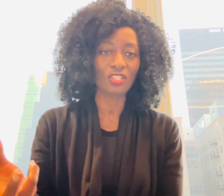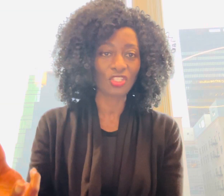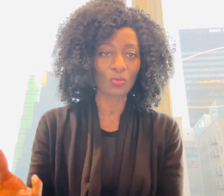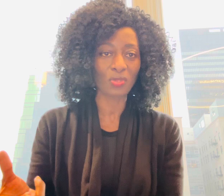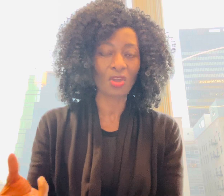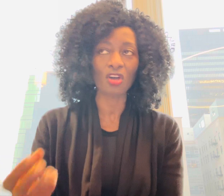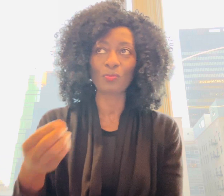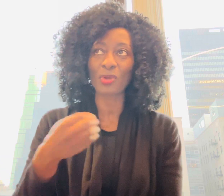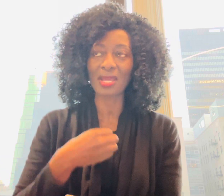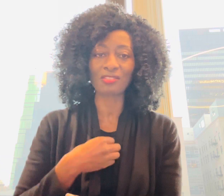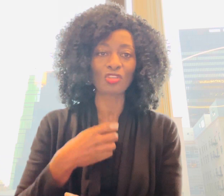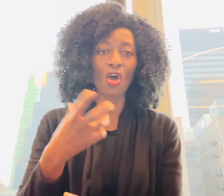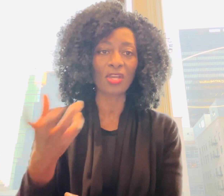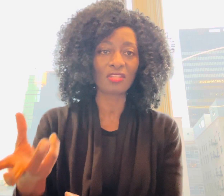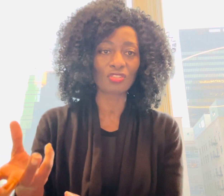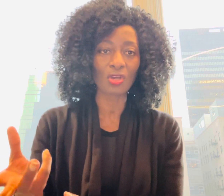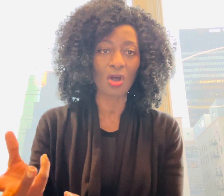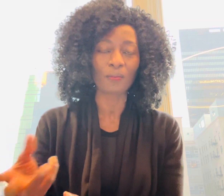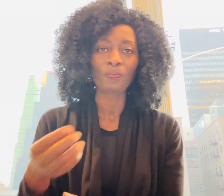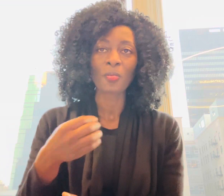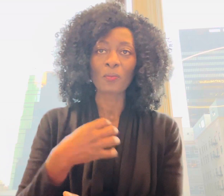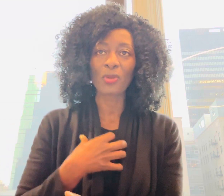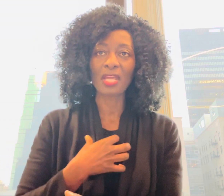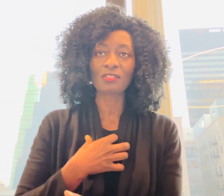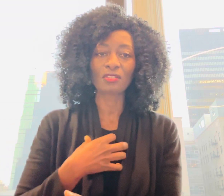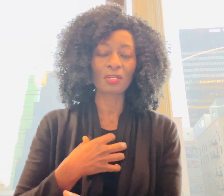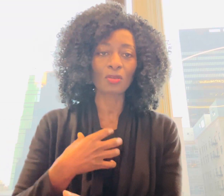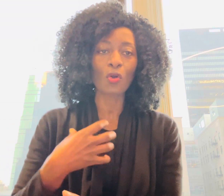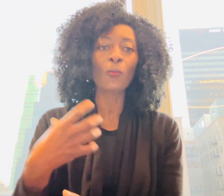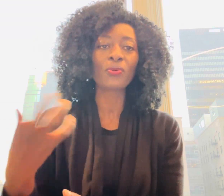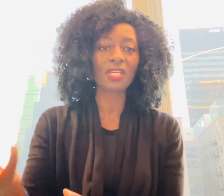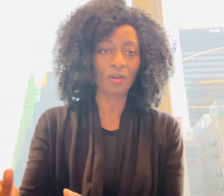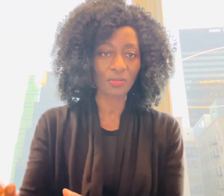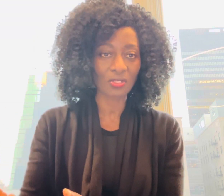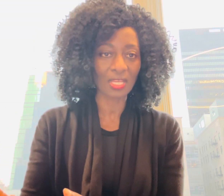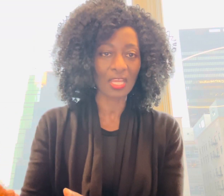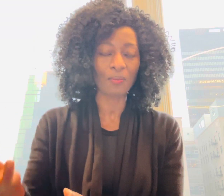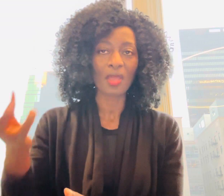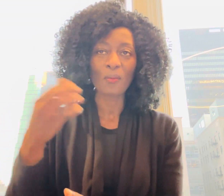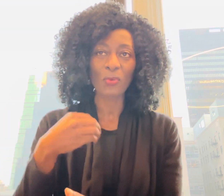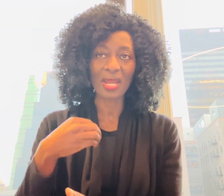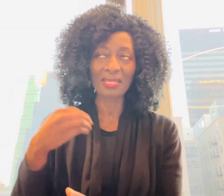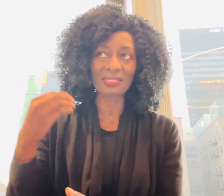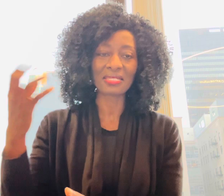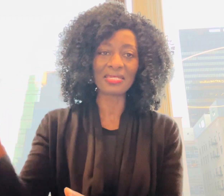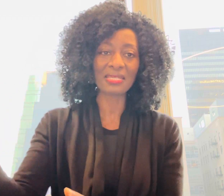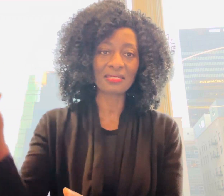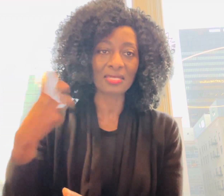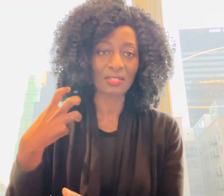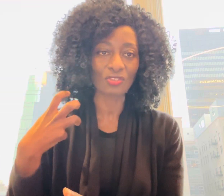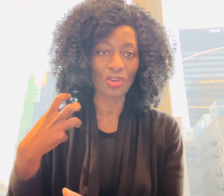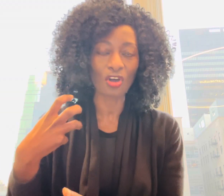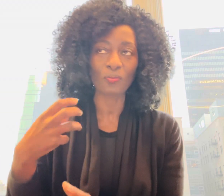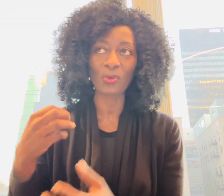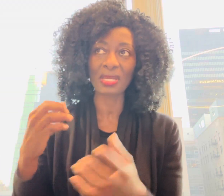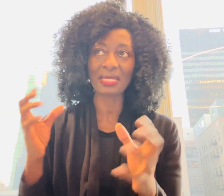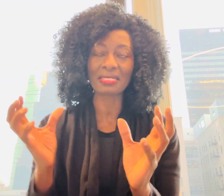with god prayer is talking to god prayer is opening up to him prayer is listening to god prayer is